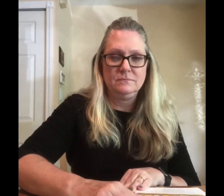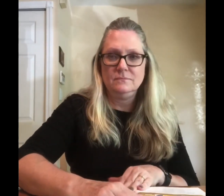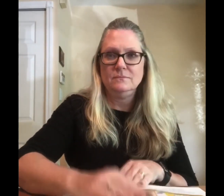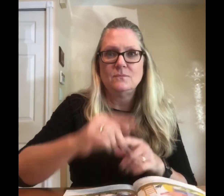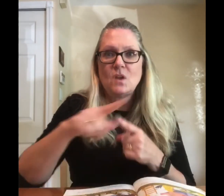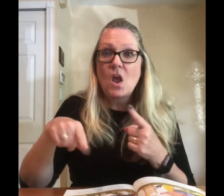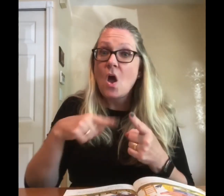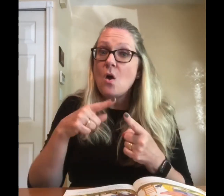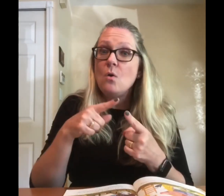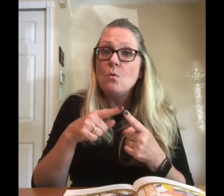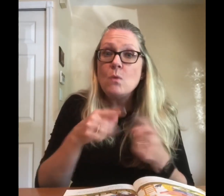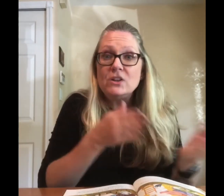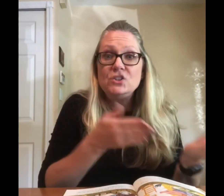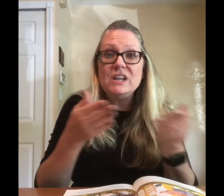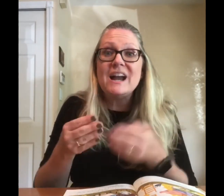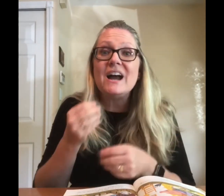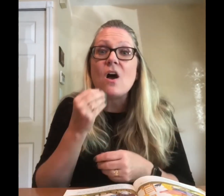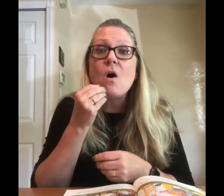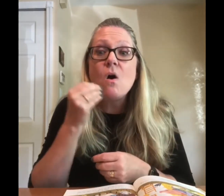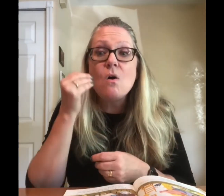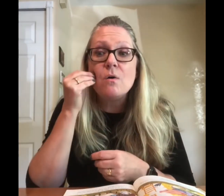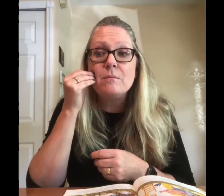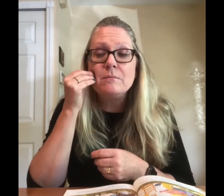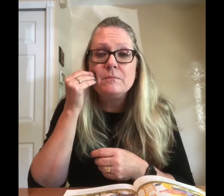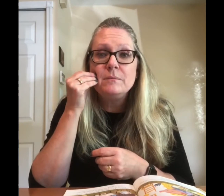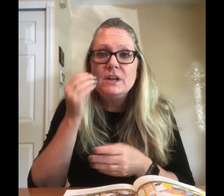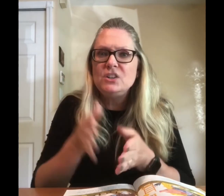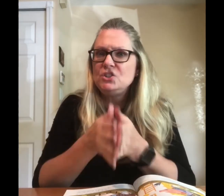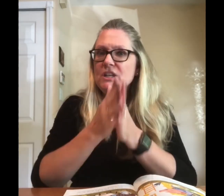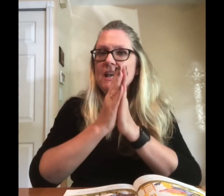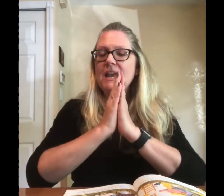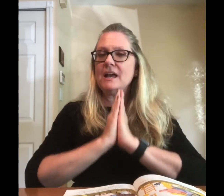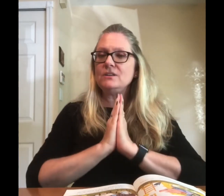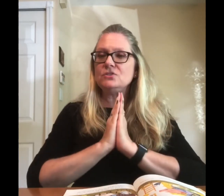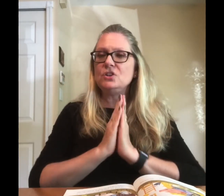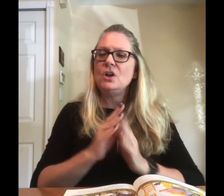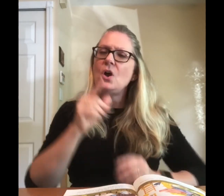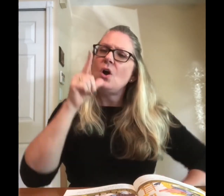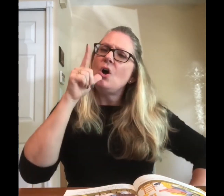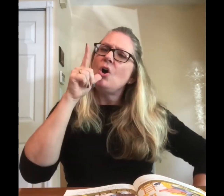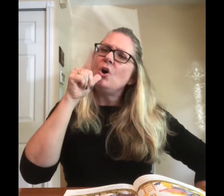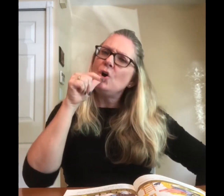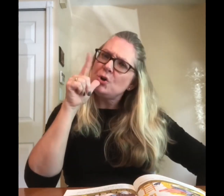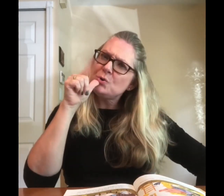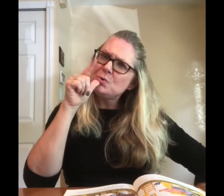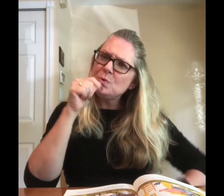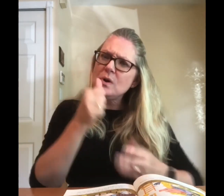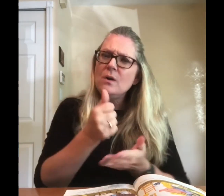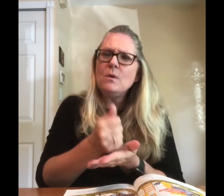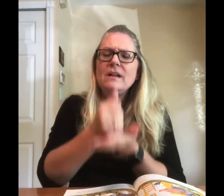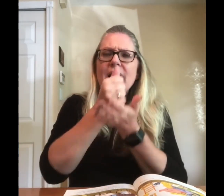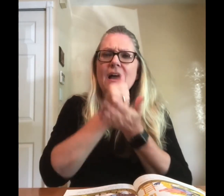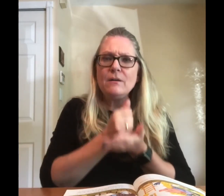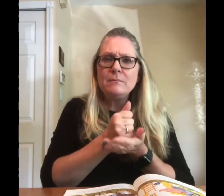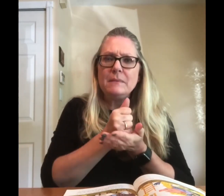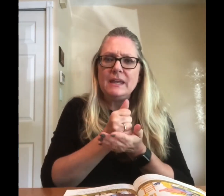when she got home she asked who will help me